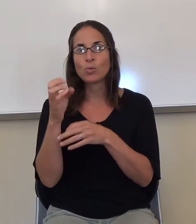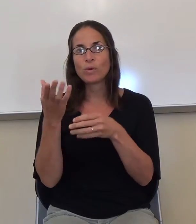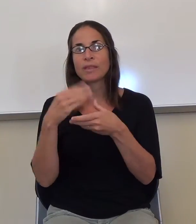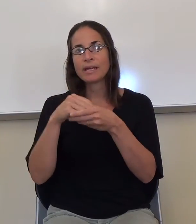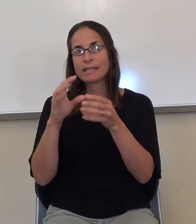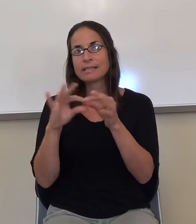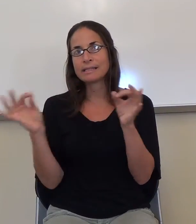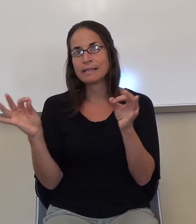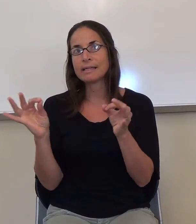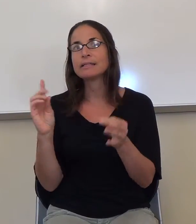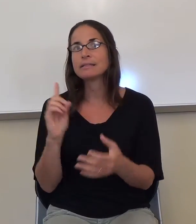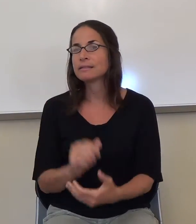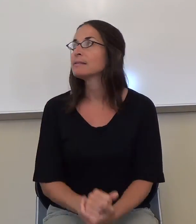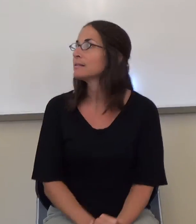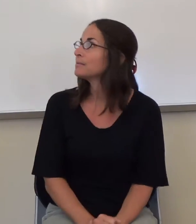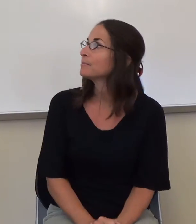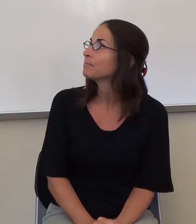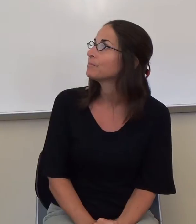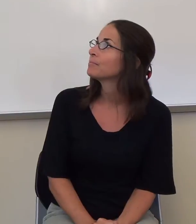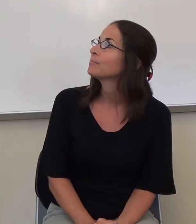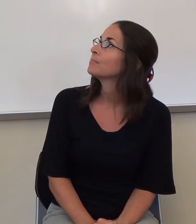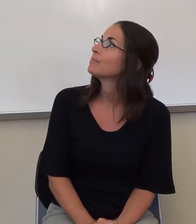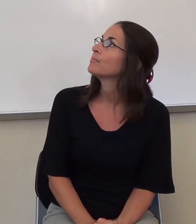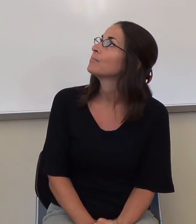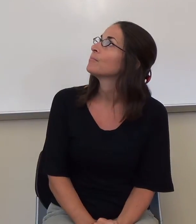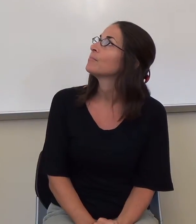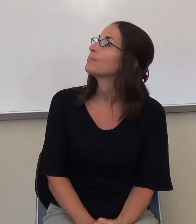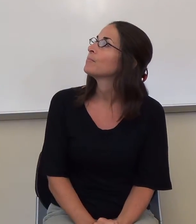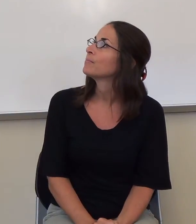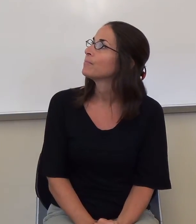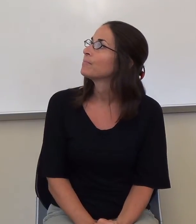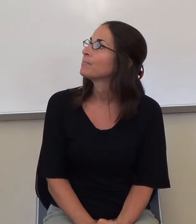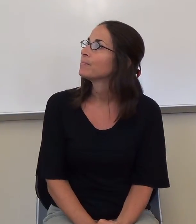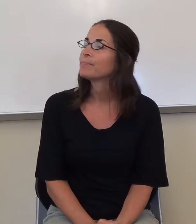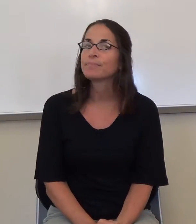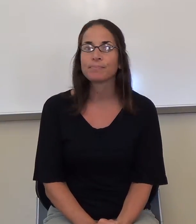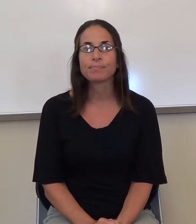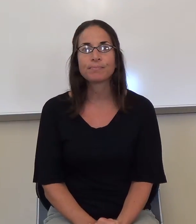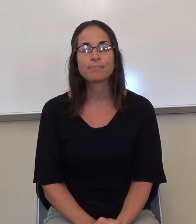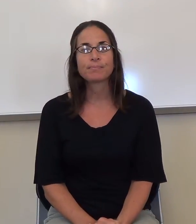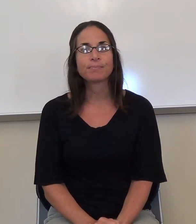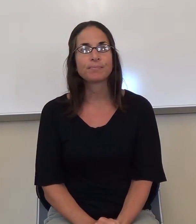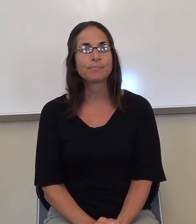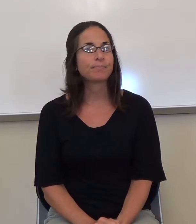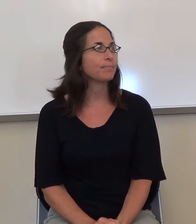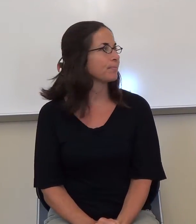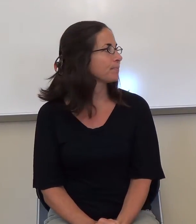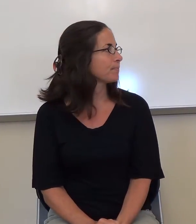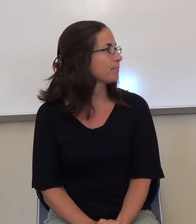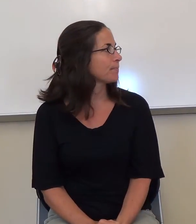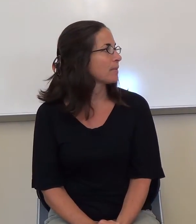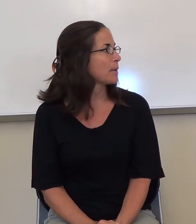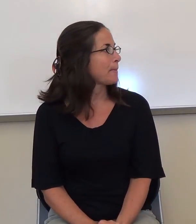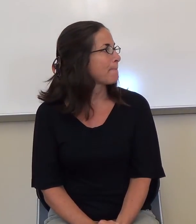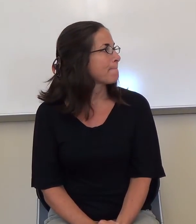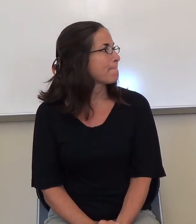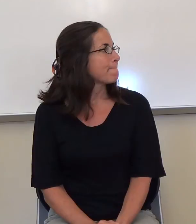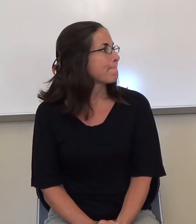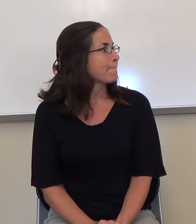language we're going to use throughout the semester, okay? Okay, I'm going to